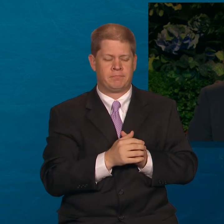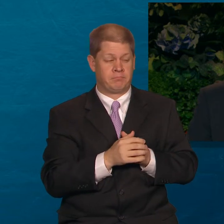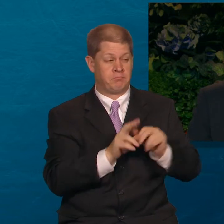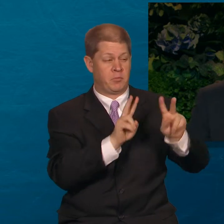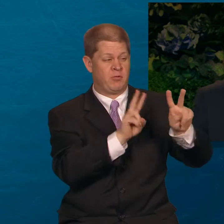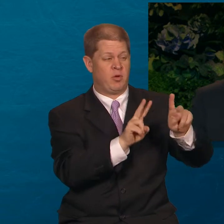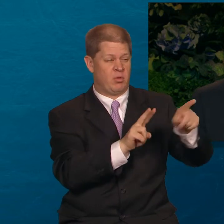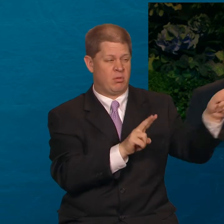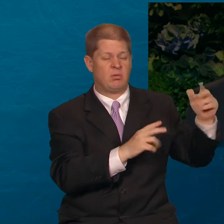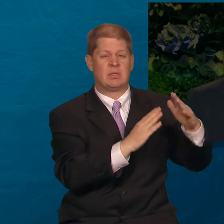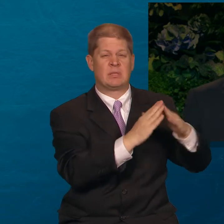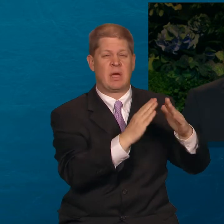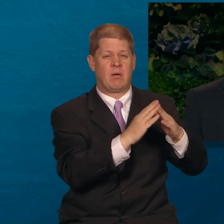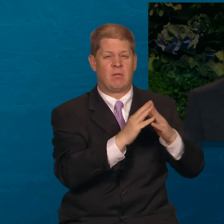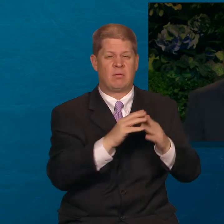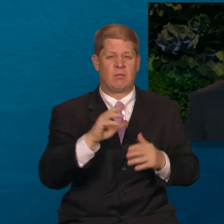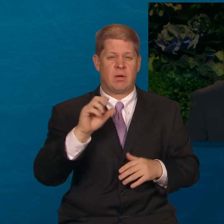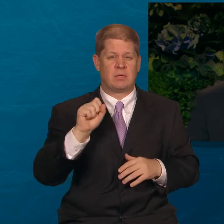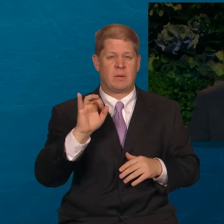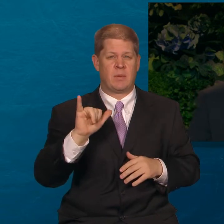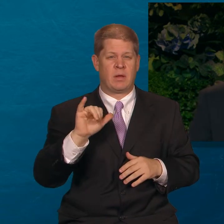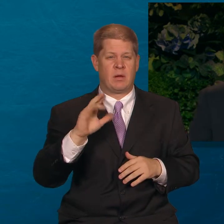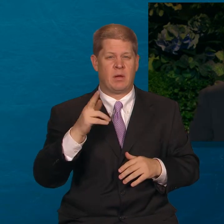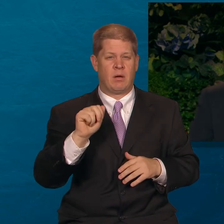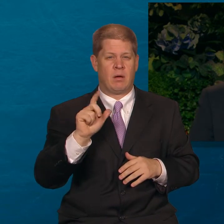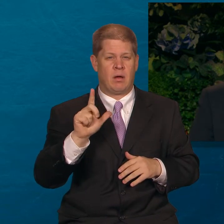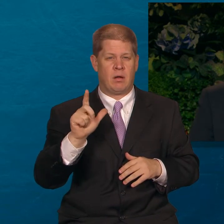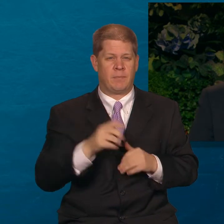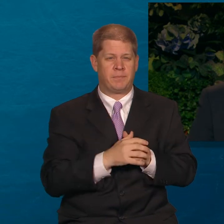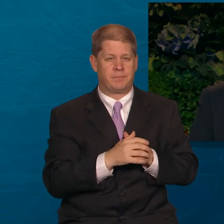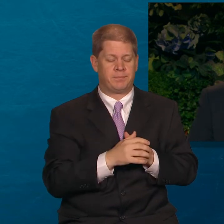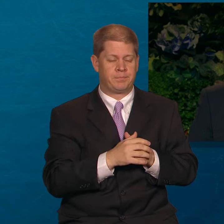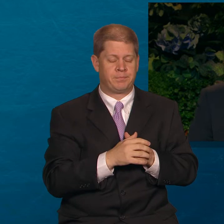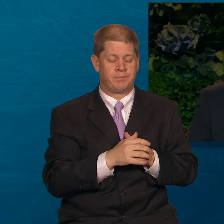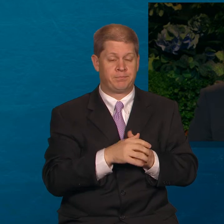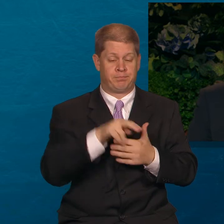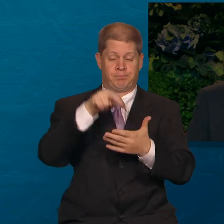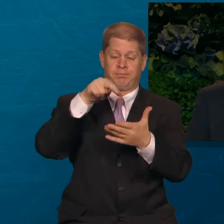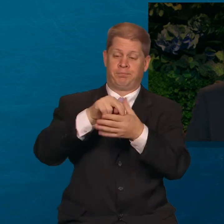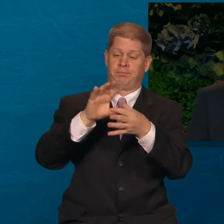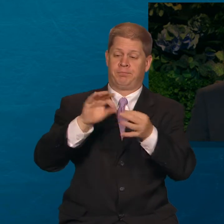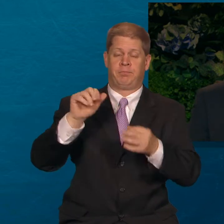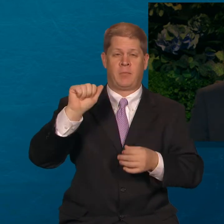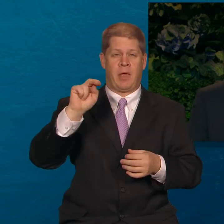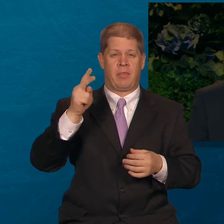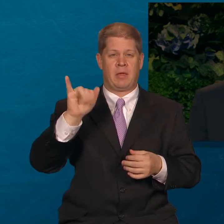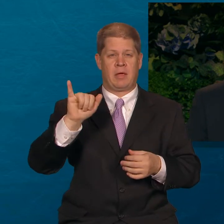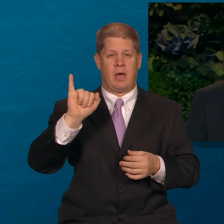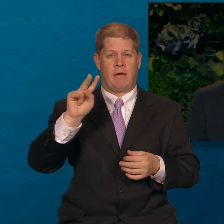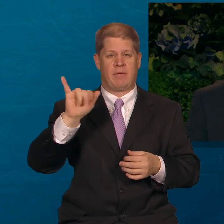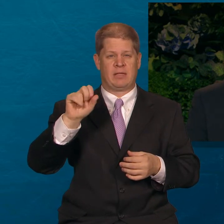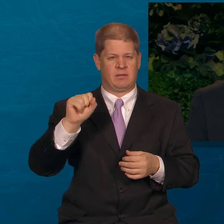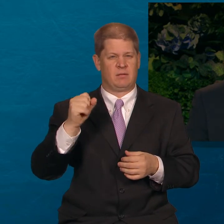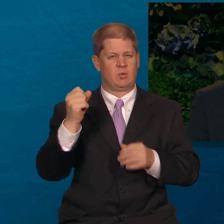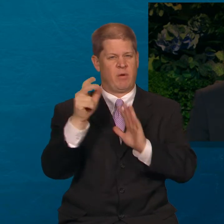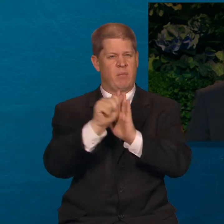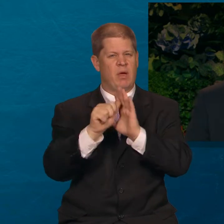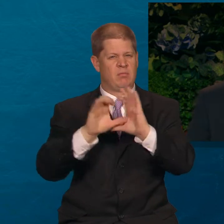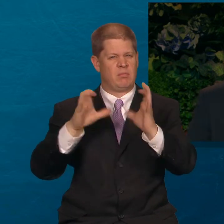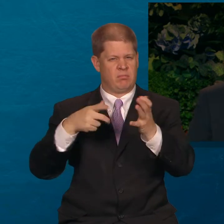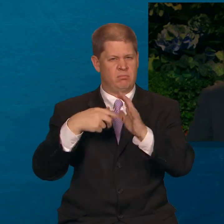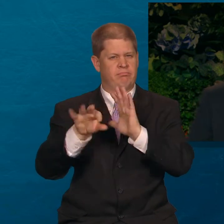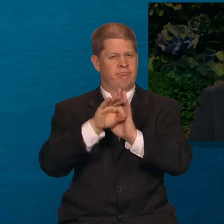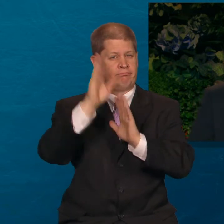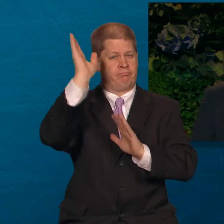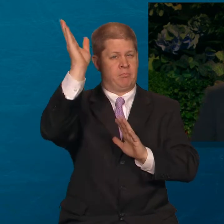Waterloo Assembly Hall. A statement made at his funeral service by Elder Anthony W. Ivins of the Quorum of the Twelve Apostles